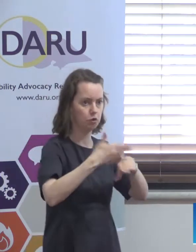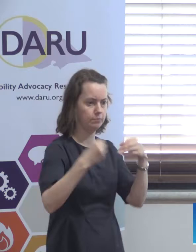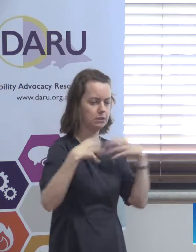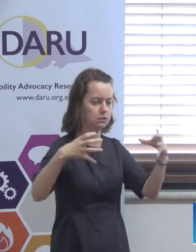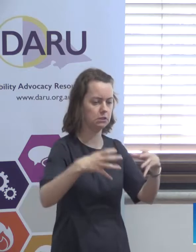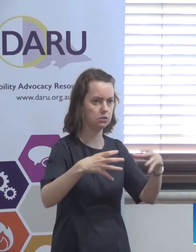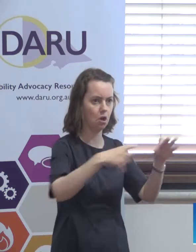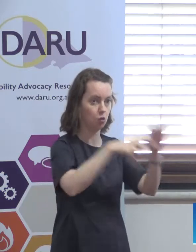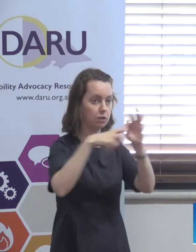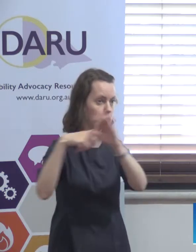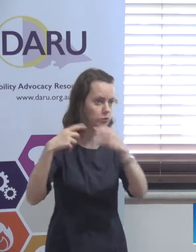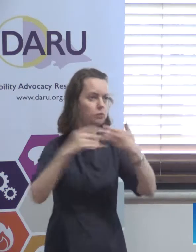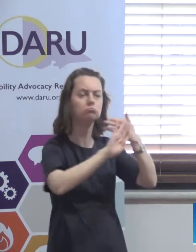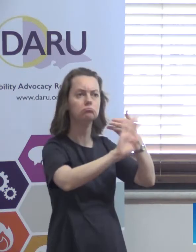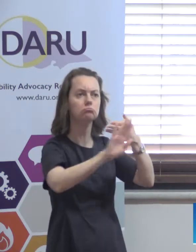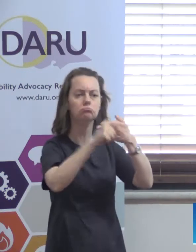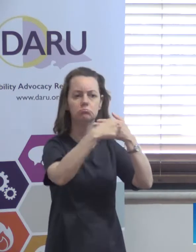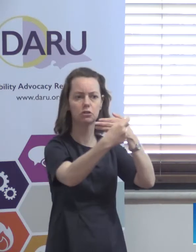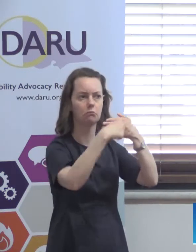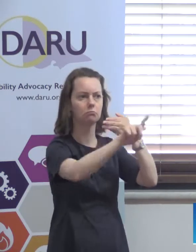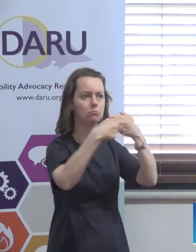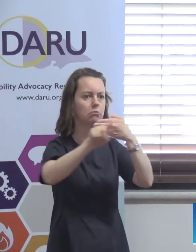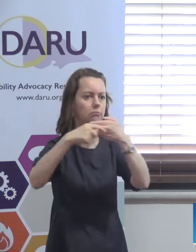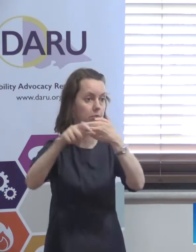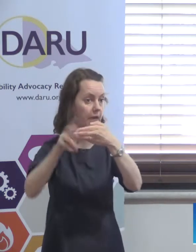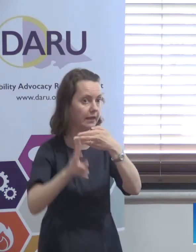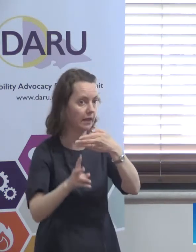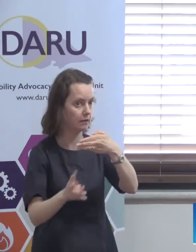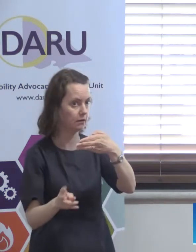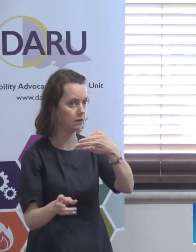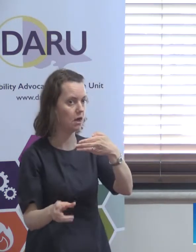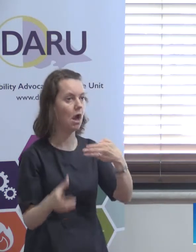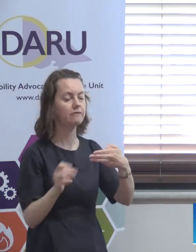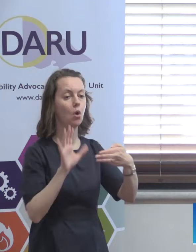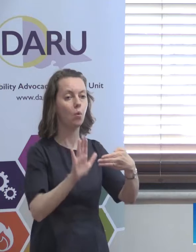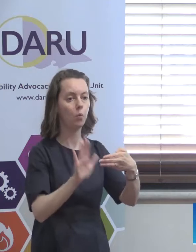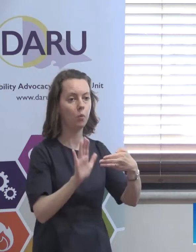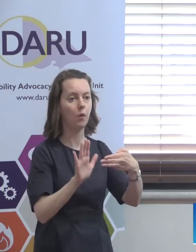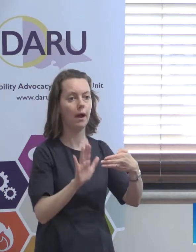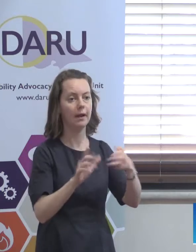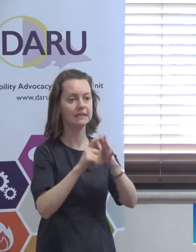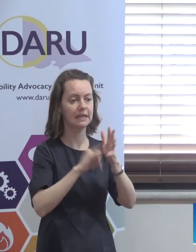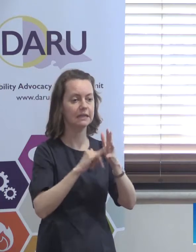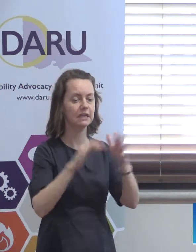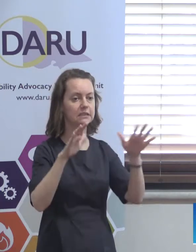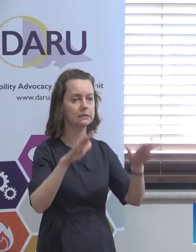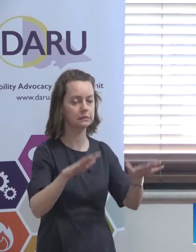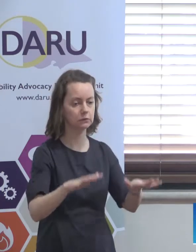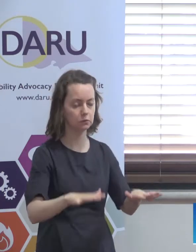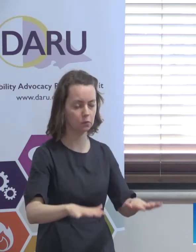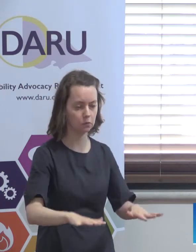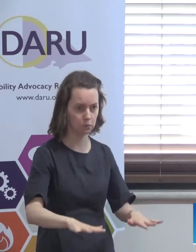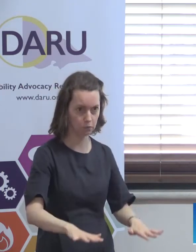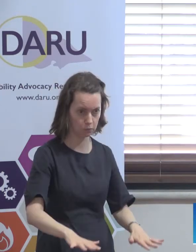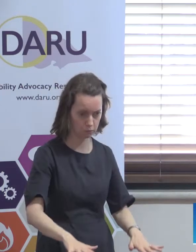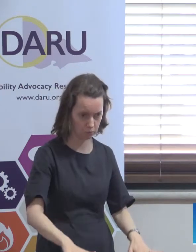and all this stuff so in some ways what's going to happen is we have to wait for things to play out in